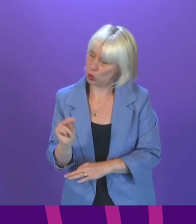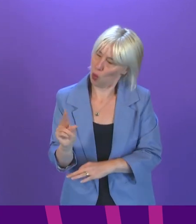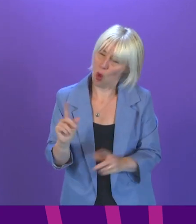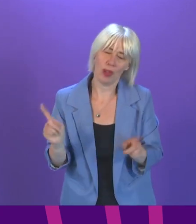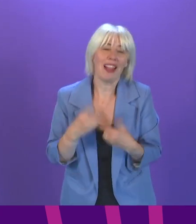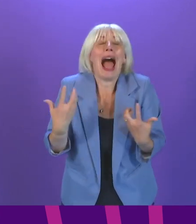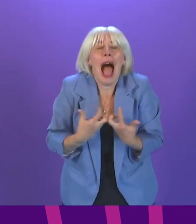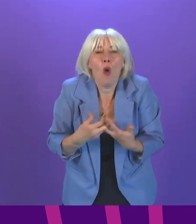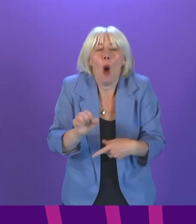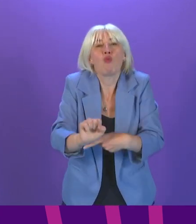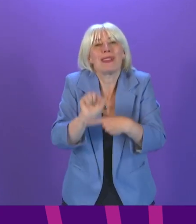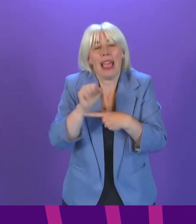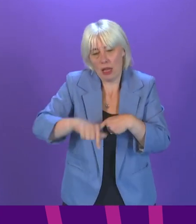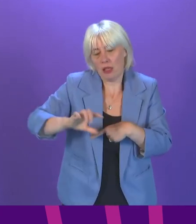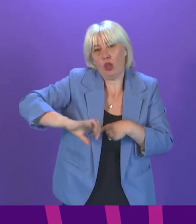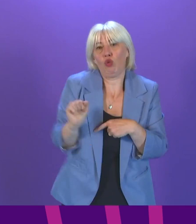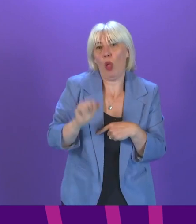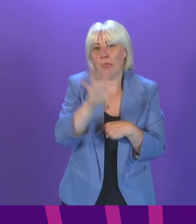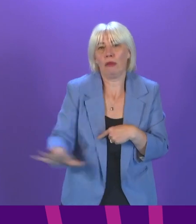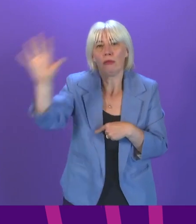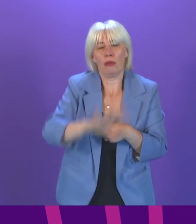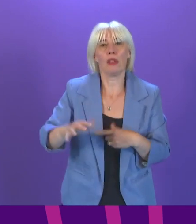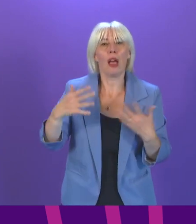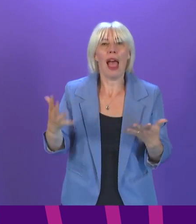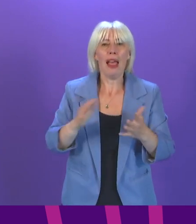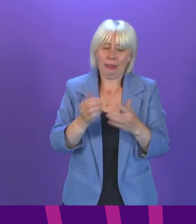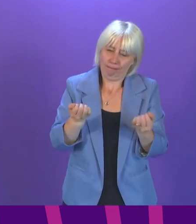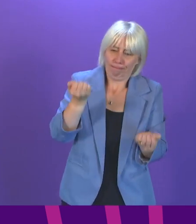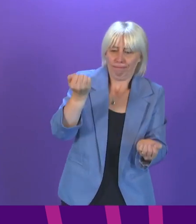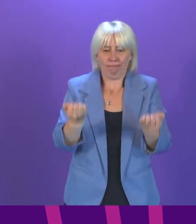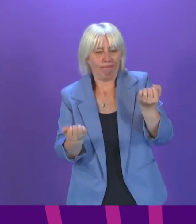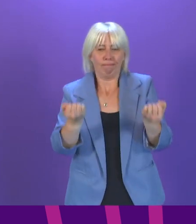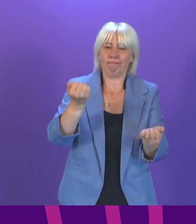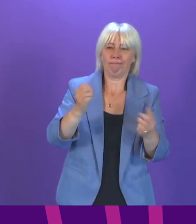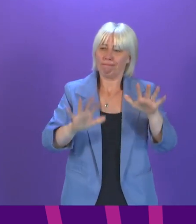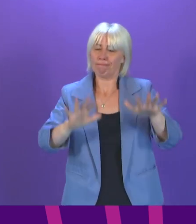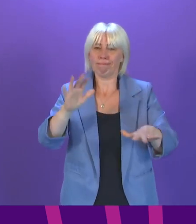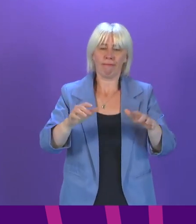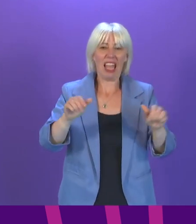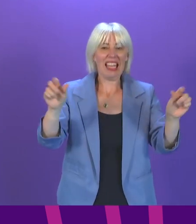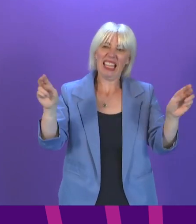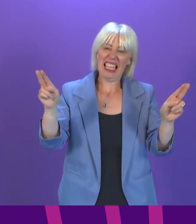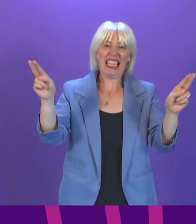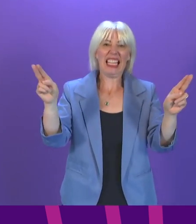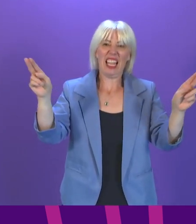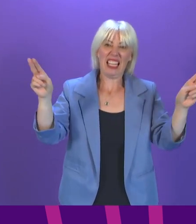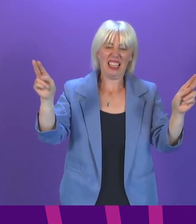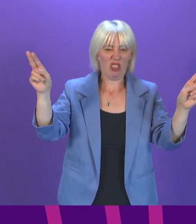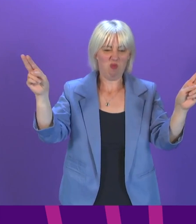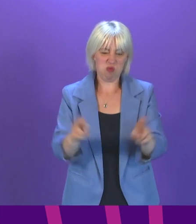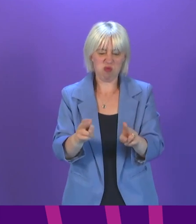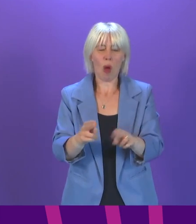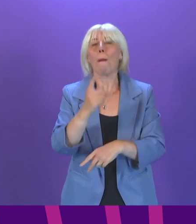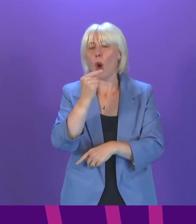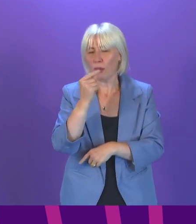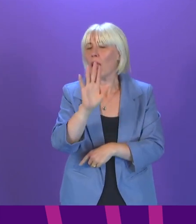protect the country in a way that is as proportionate and as least restrictive as possible? So,